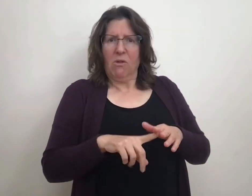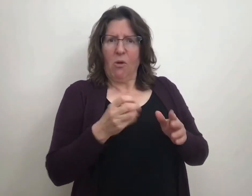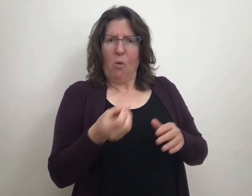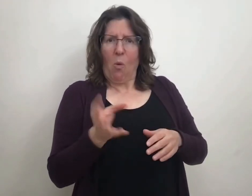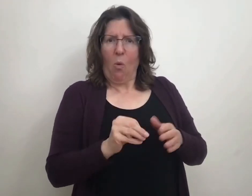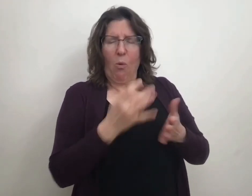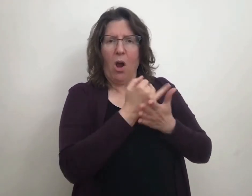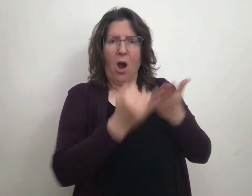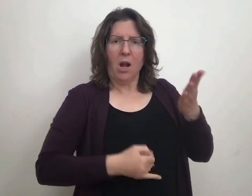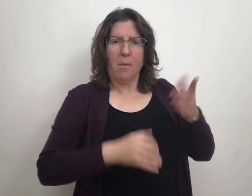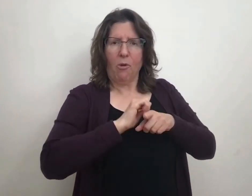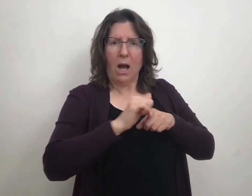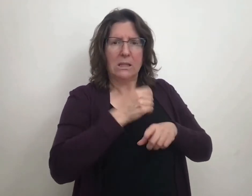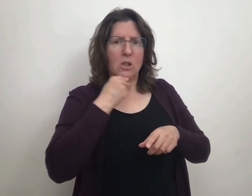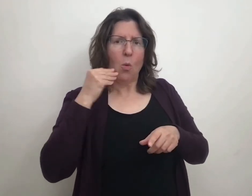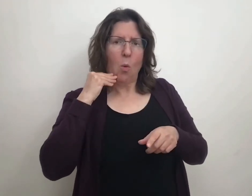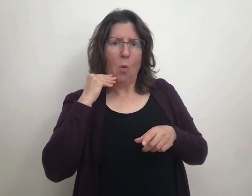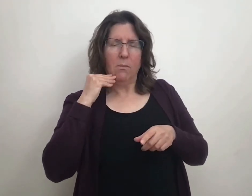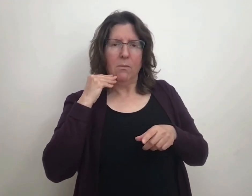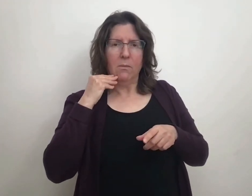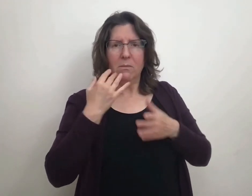A number of students started their own art practice at home.